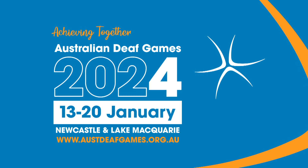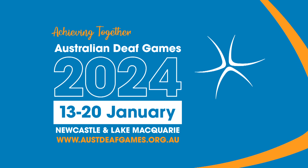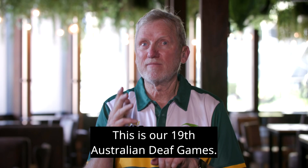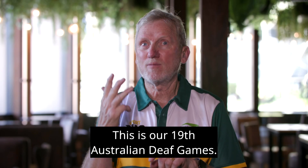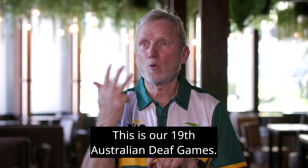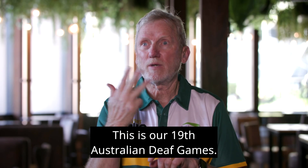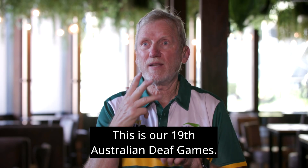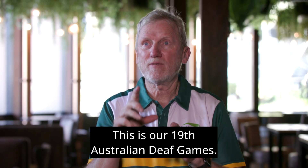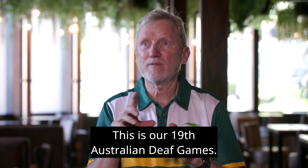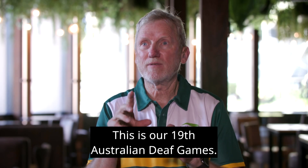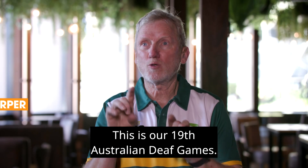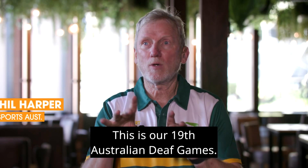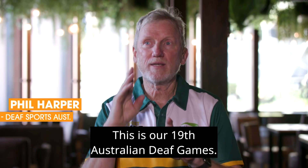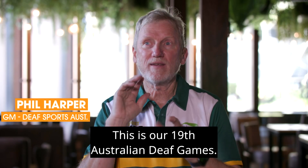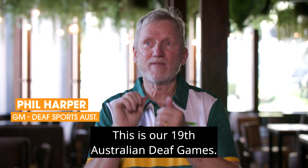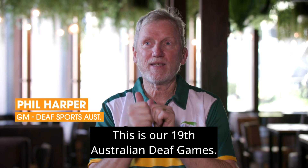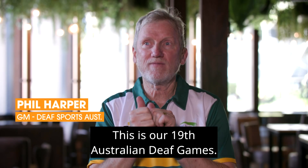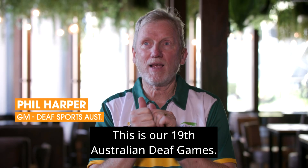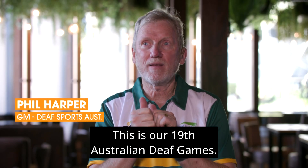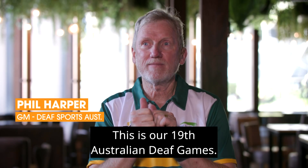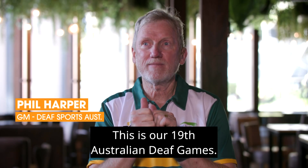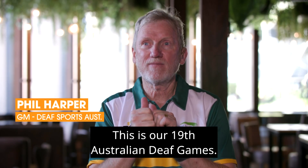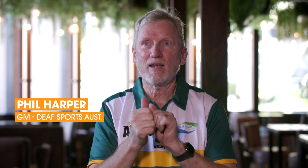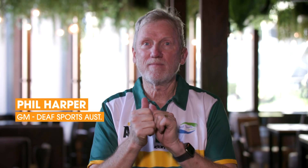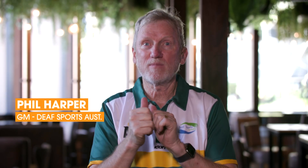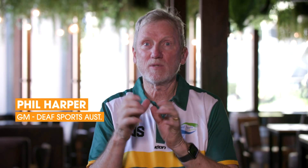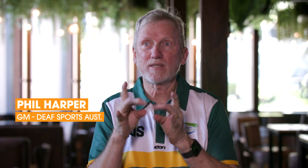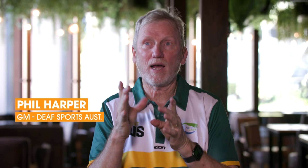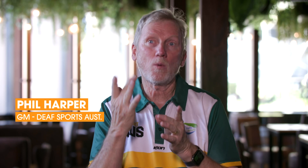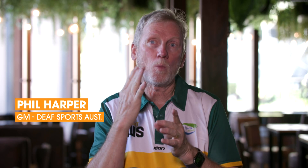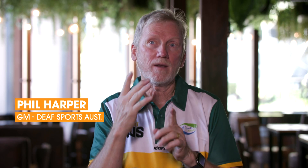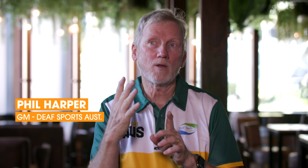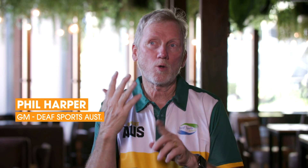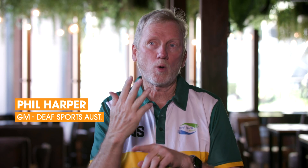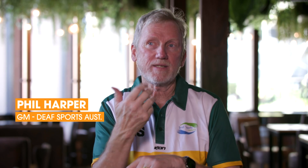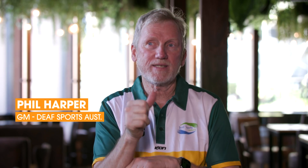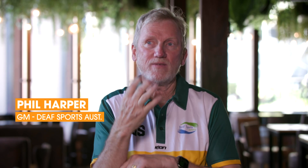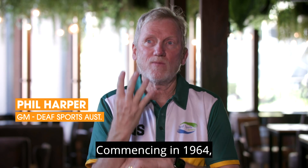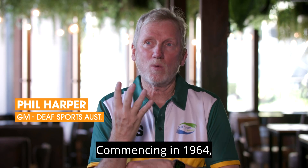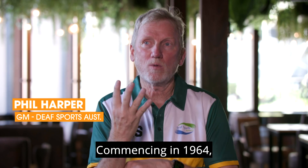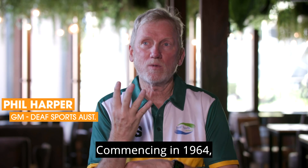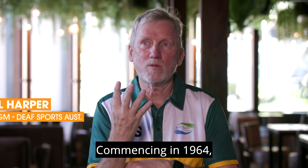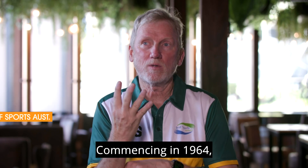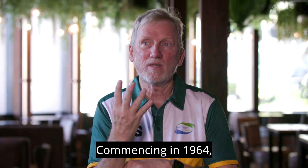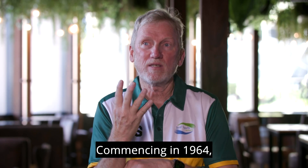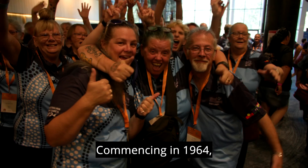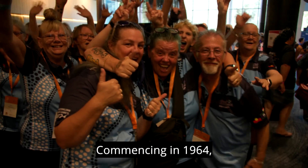This is our 19th Australian Deaf Games commencing in 1964.